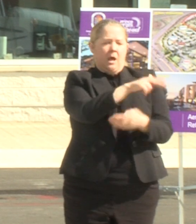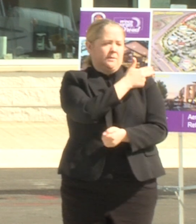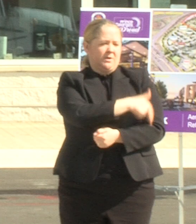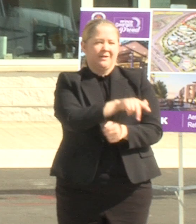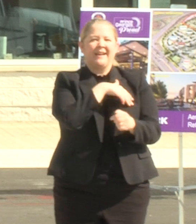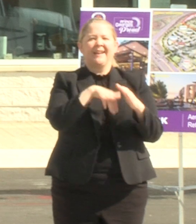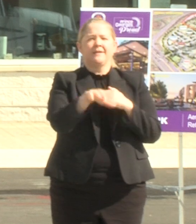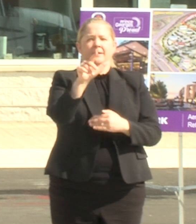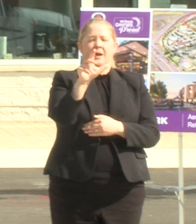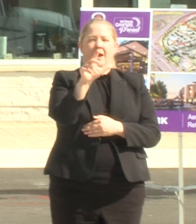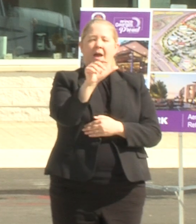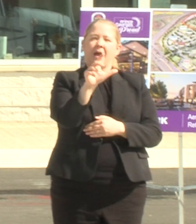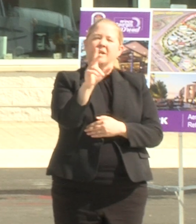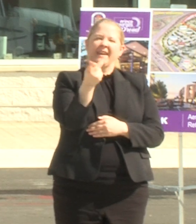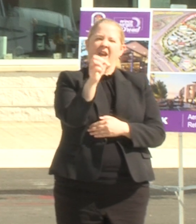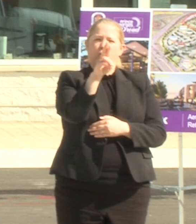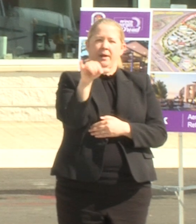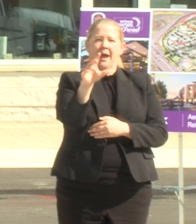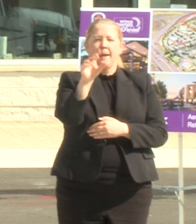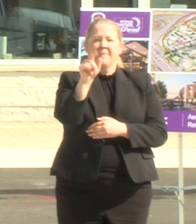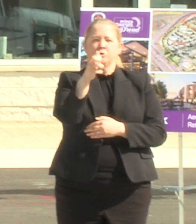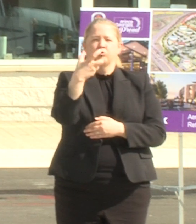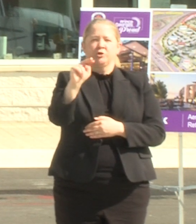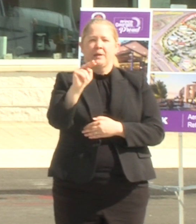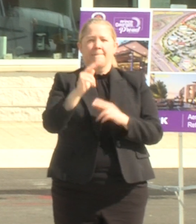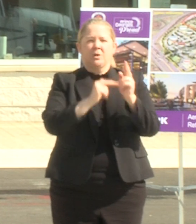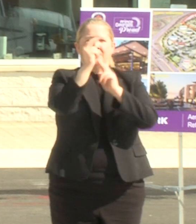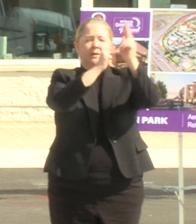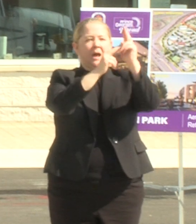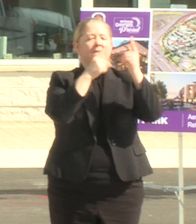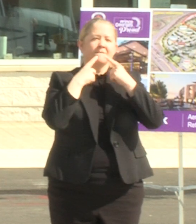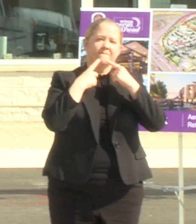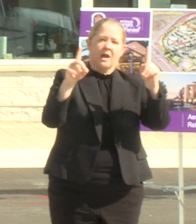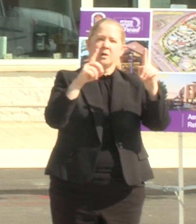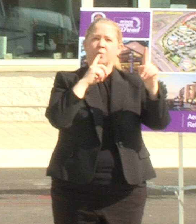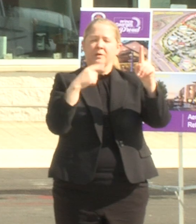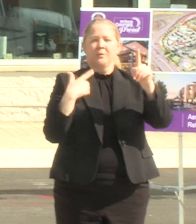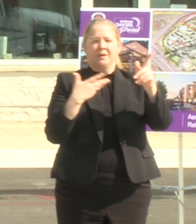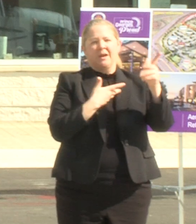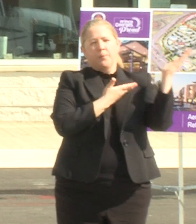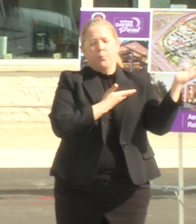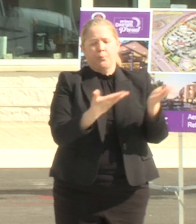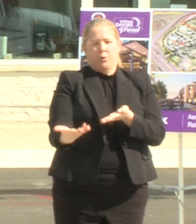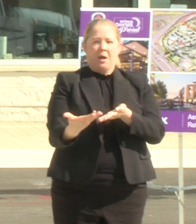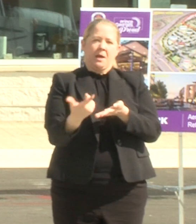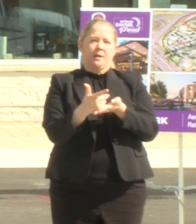building and will finally bring density and place making to the end of the blue line corridor